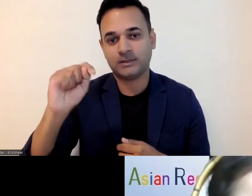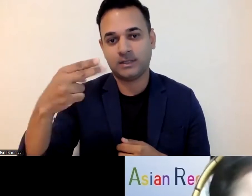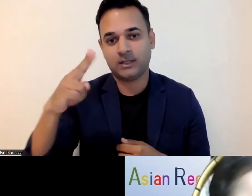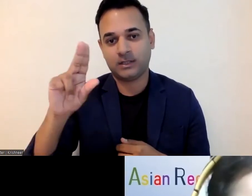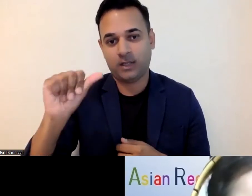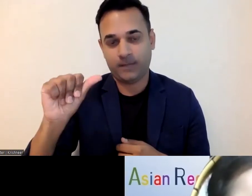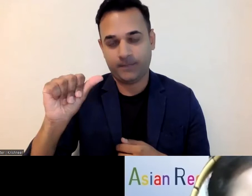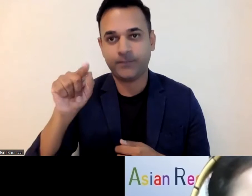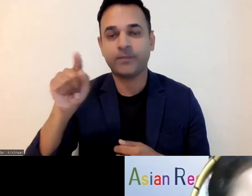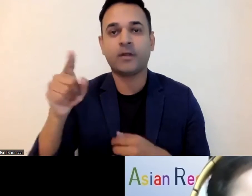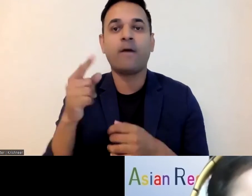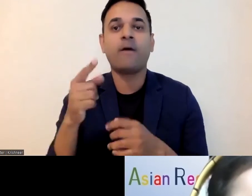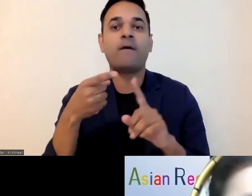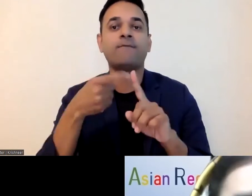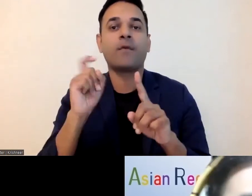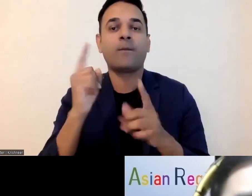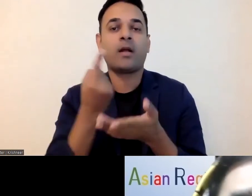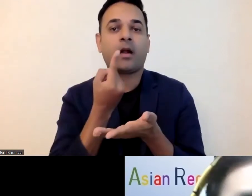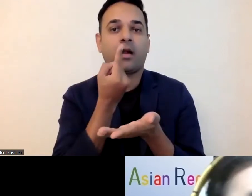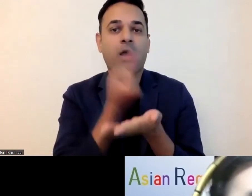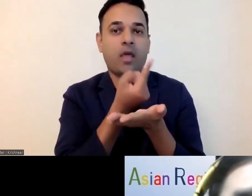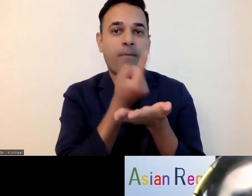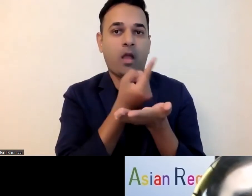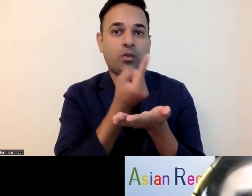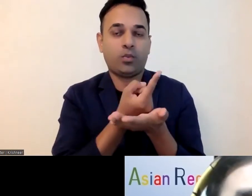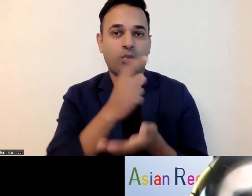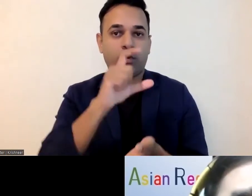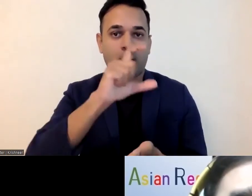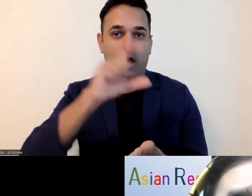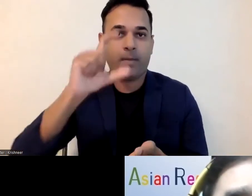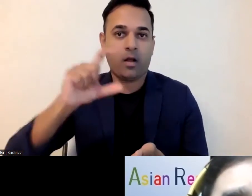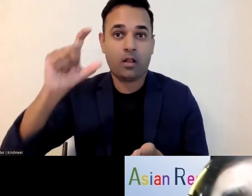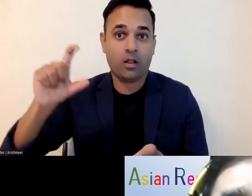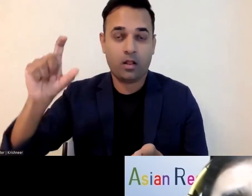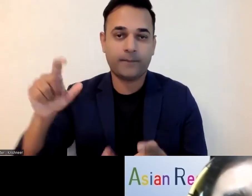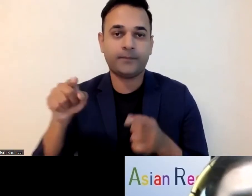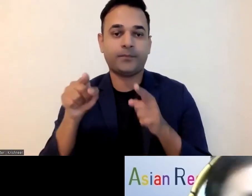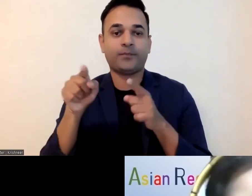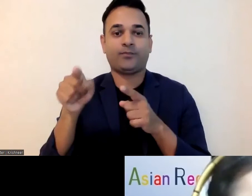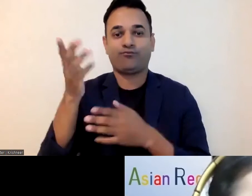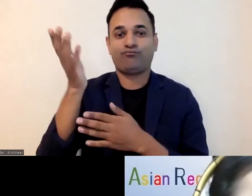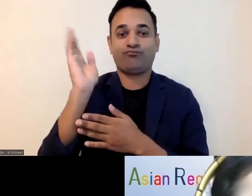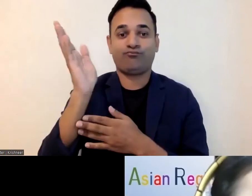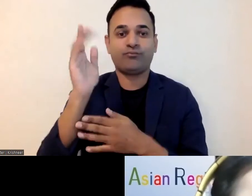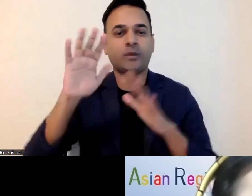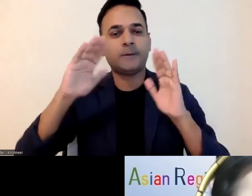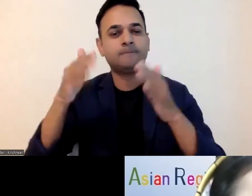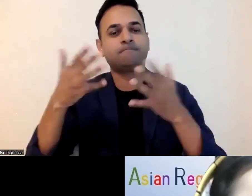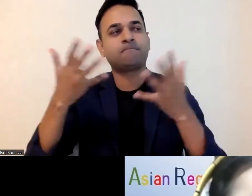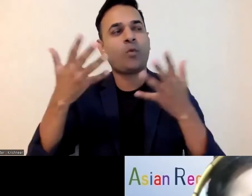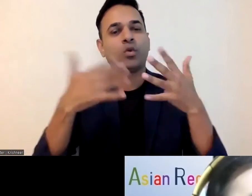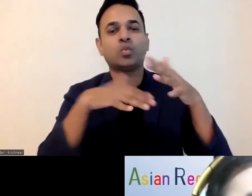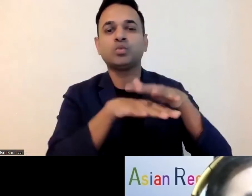disability and um and um he is a unicef youth advocate for disability